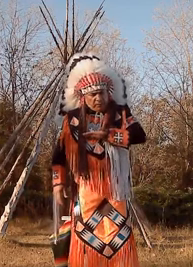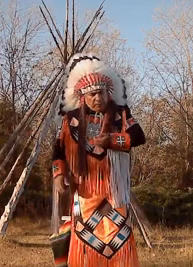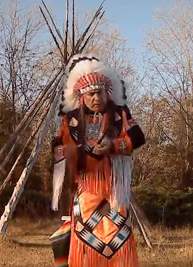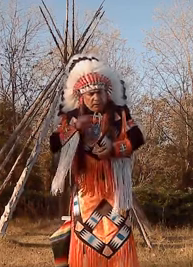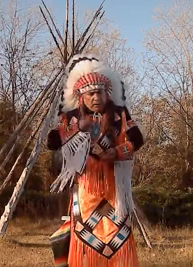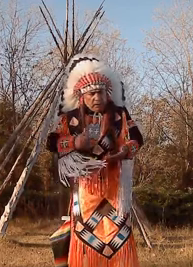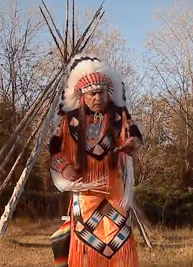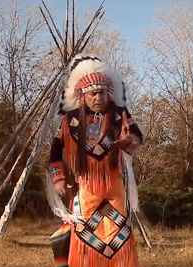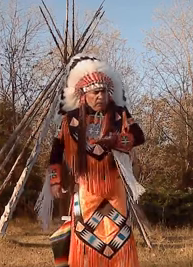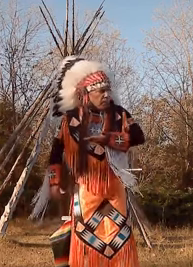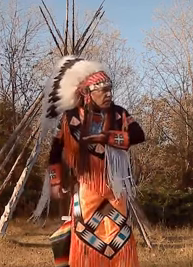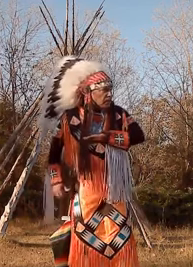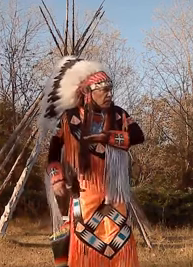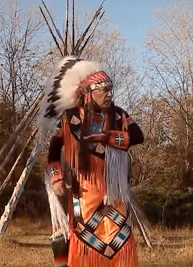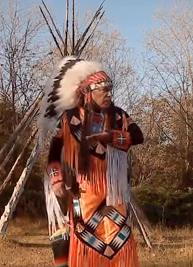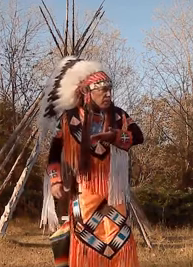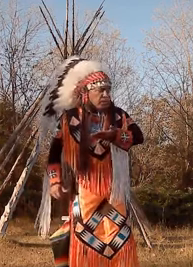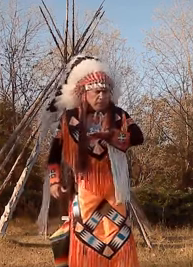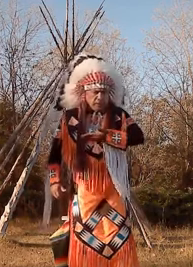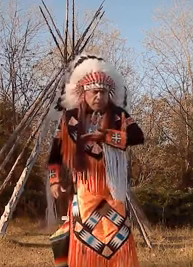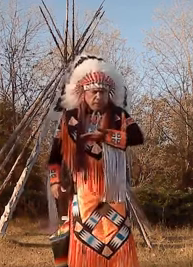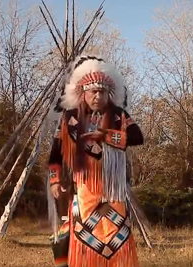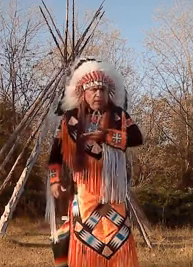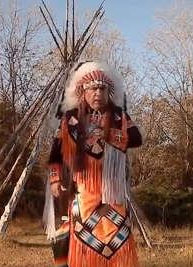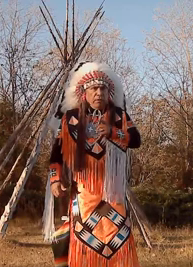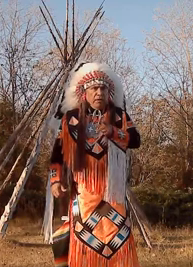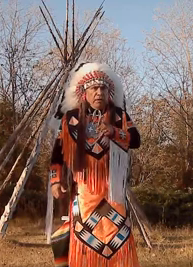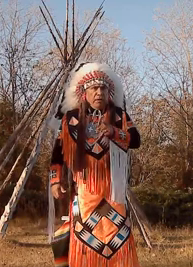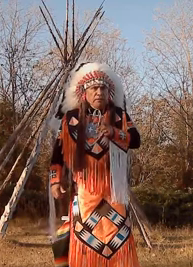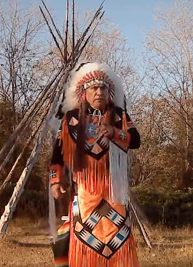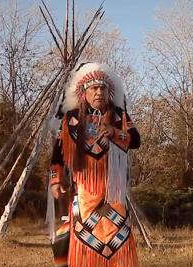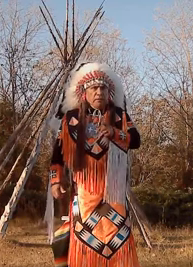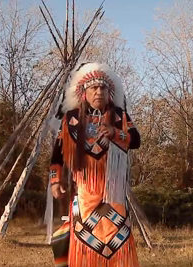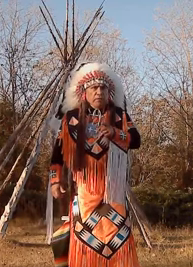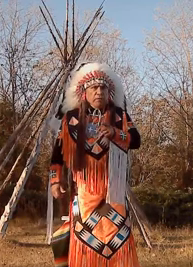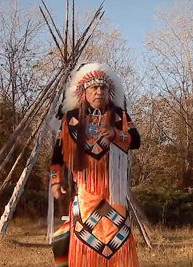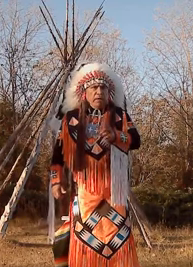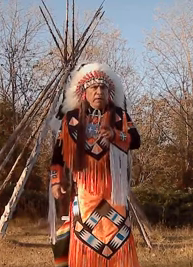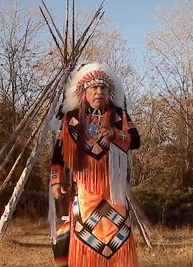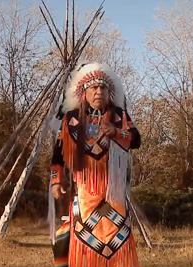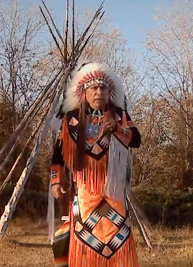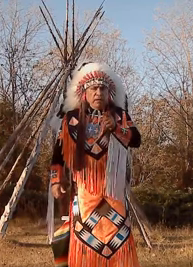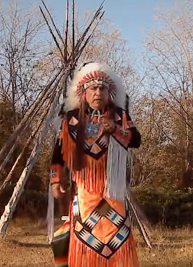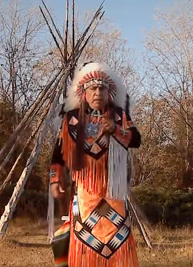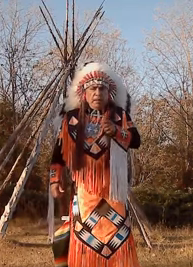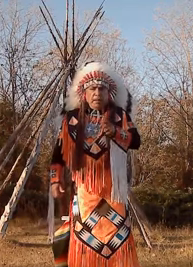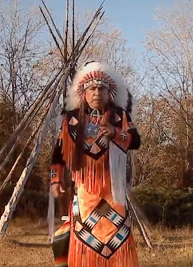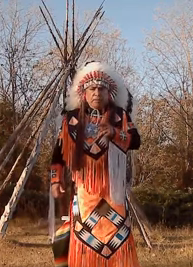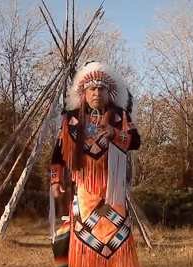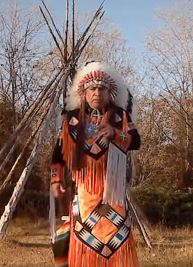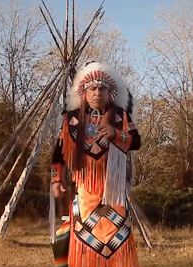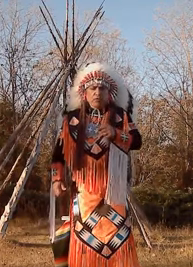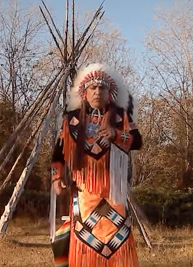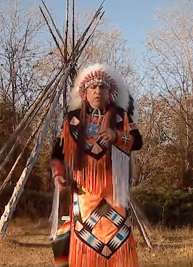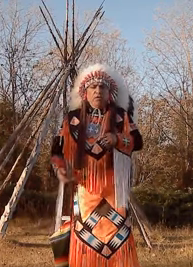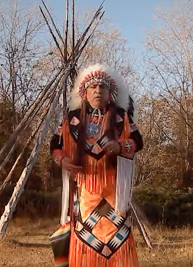uh run i'm hungry then from there um when you're full